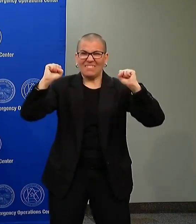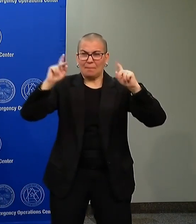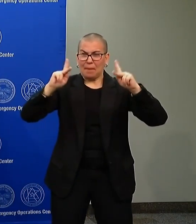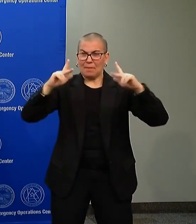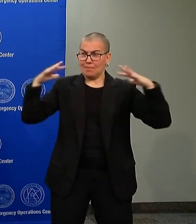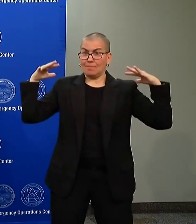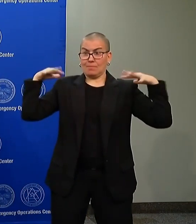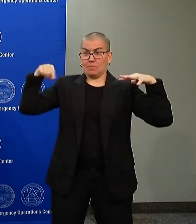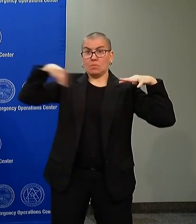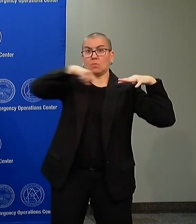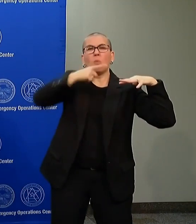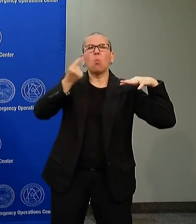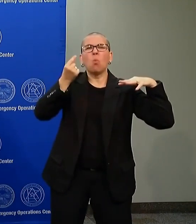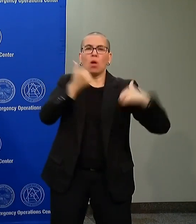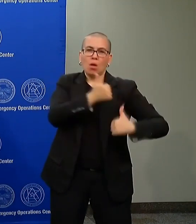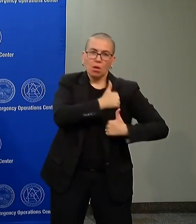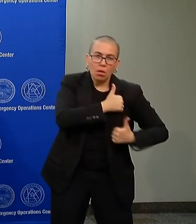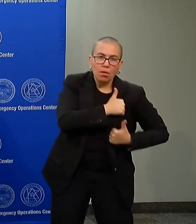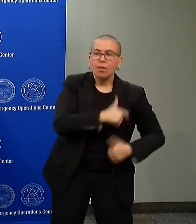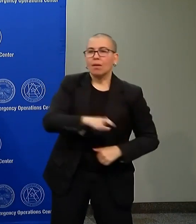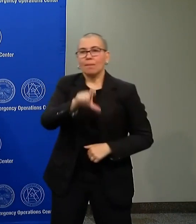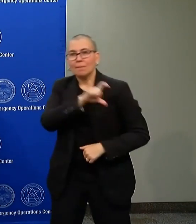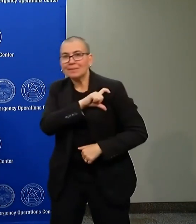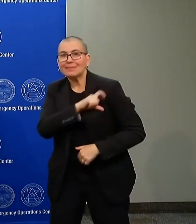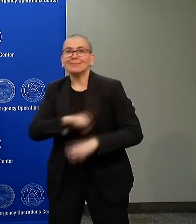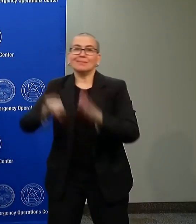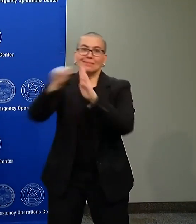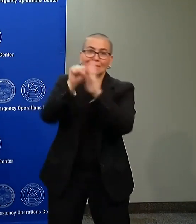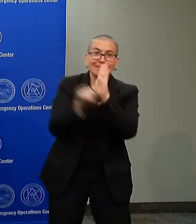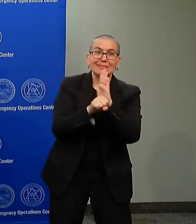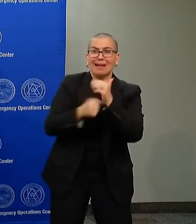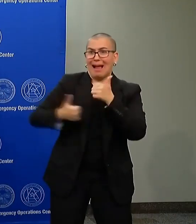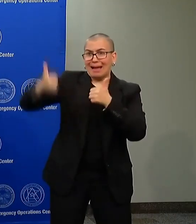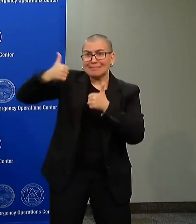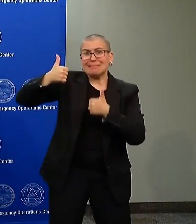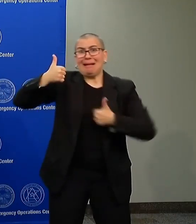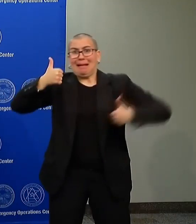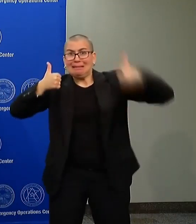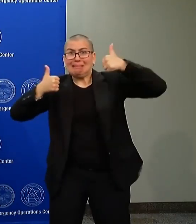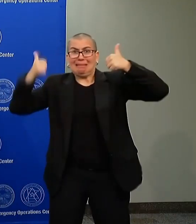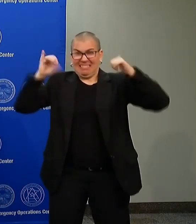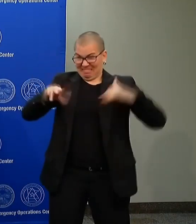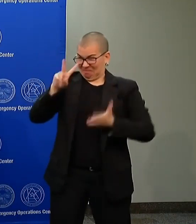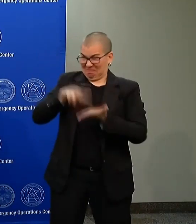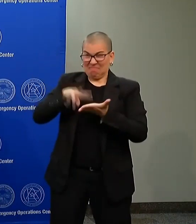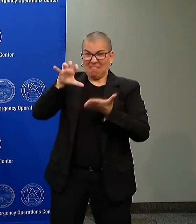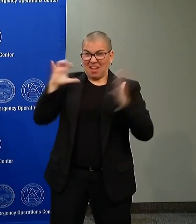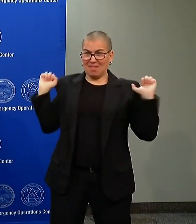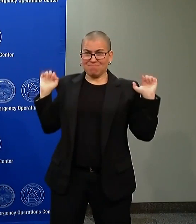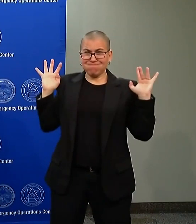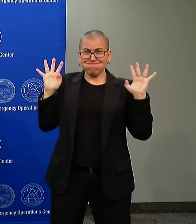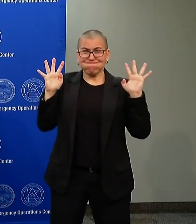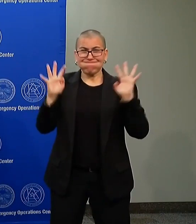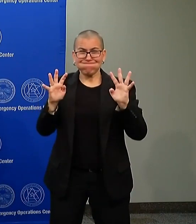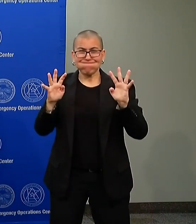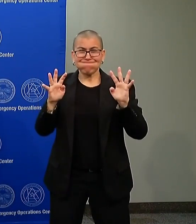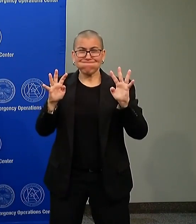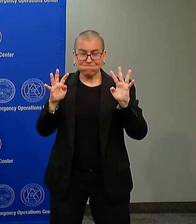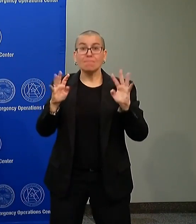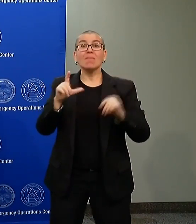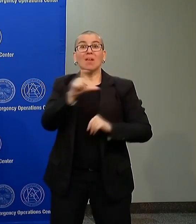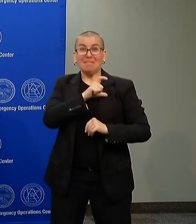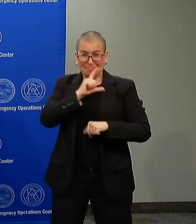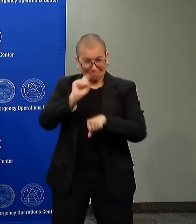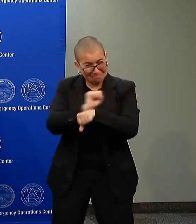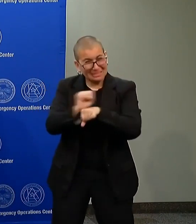cops and state troopers and everybody else. That is an enormous number of law enforcement people. And we were